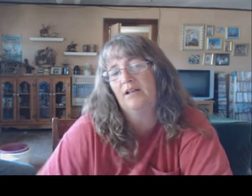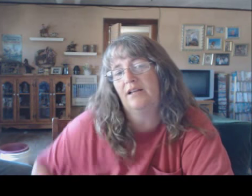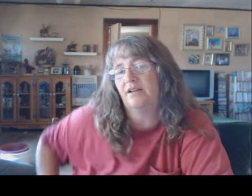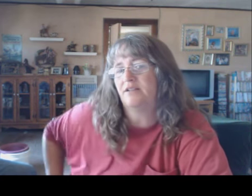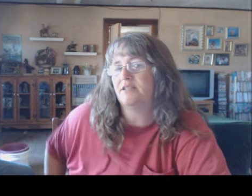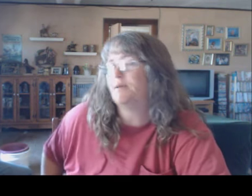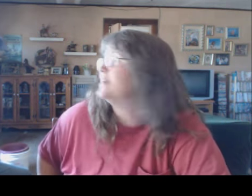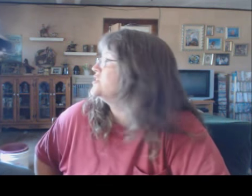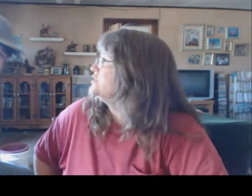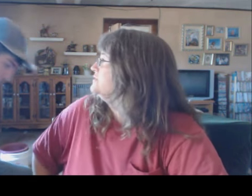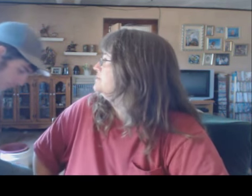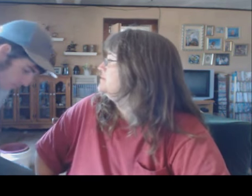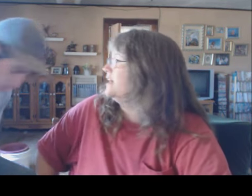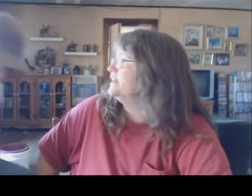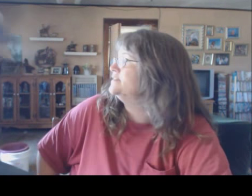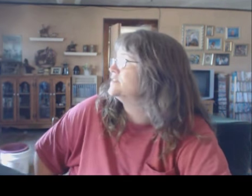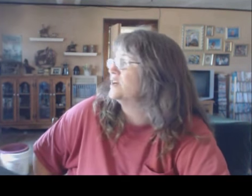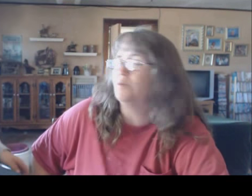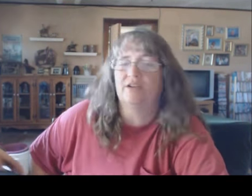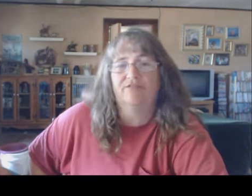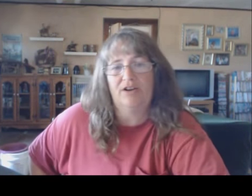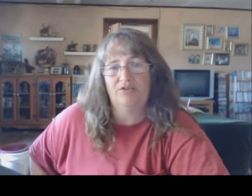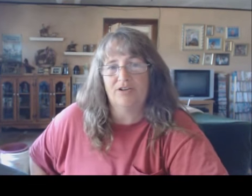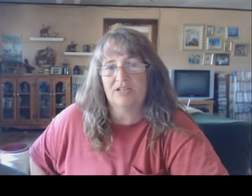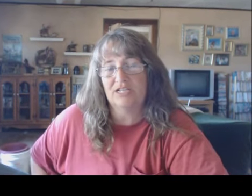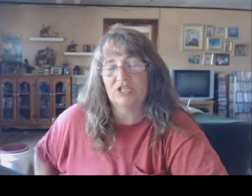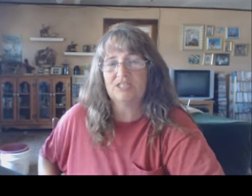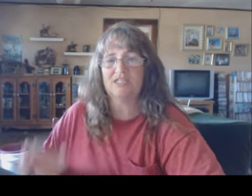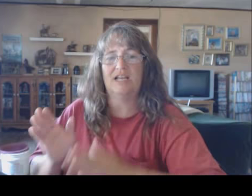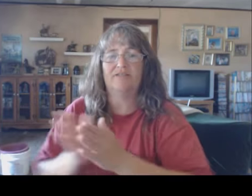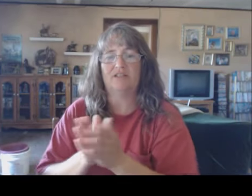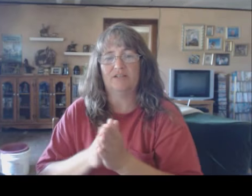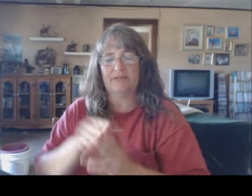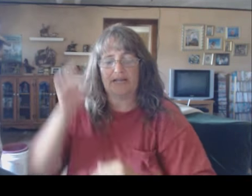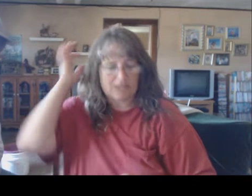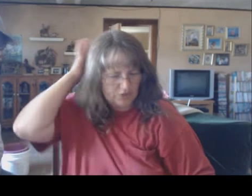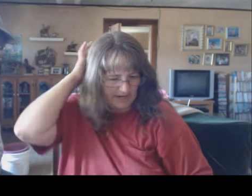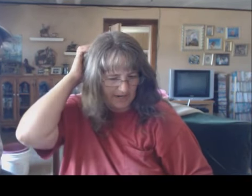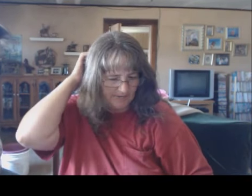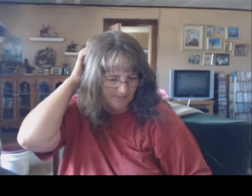well out onto the pasture. Right? So, we can fight our drought conditions and have a little bit of extra hay.